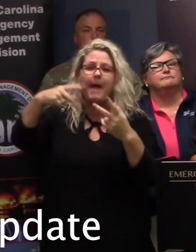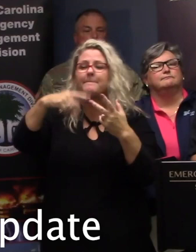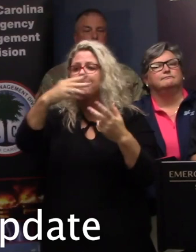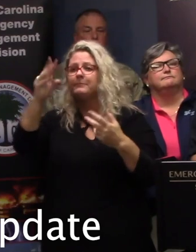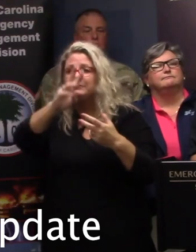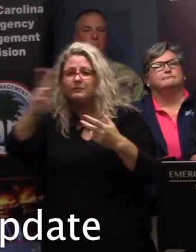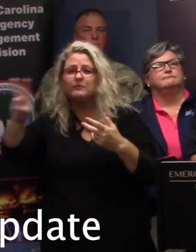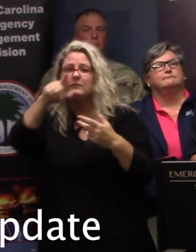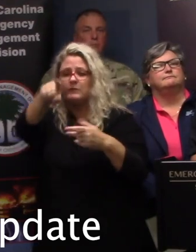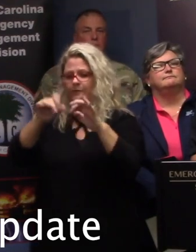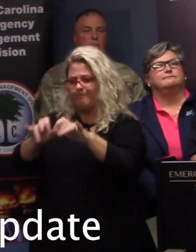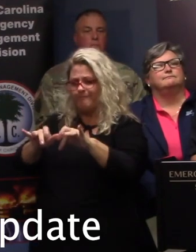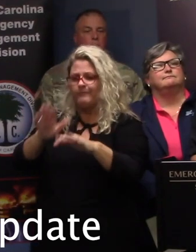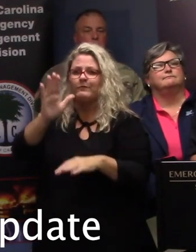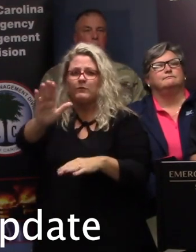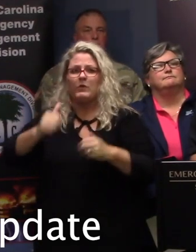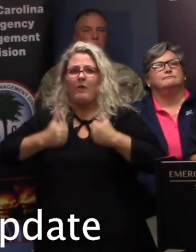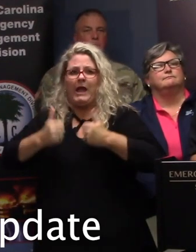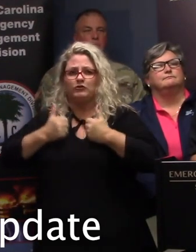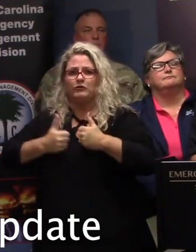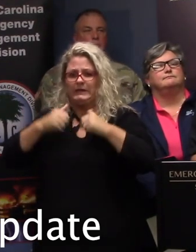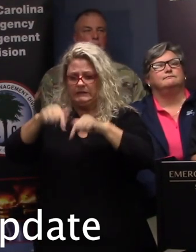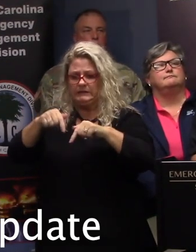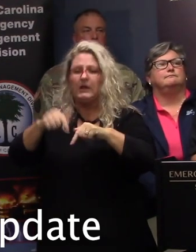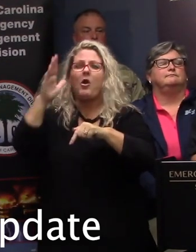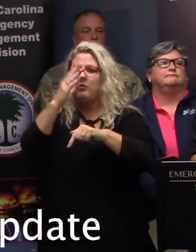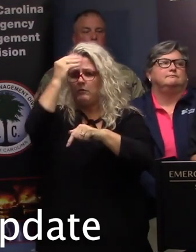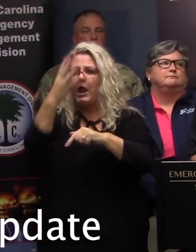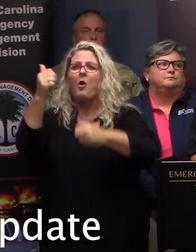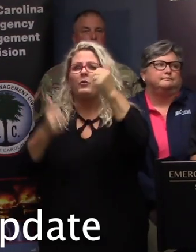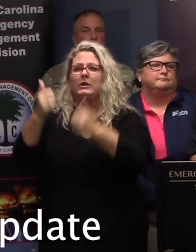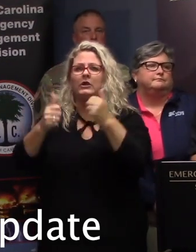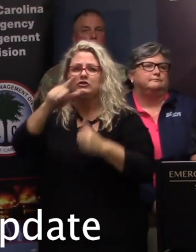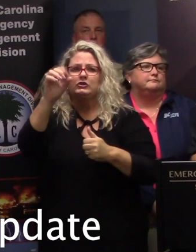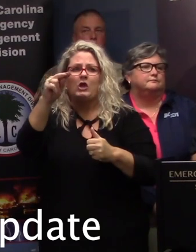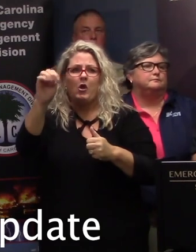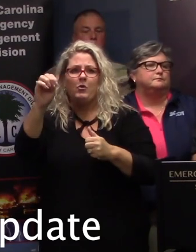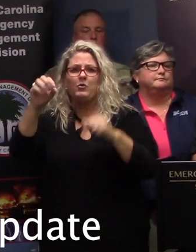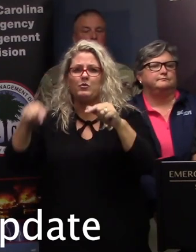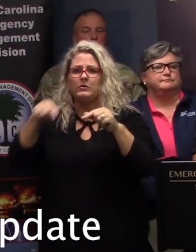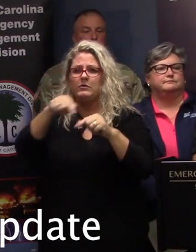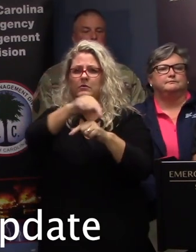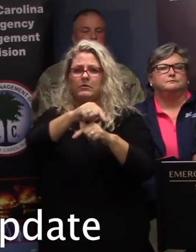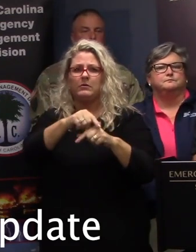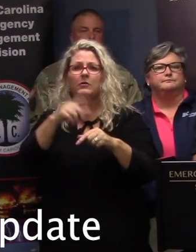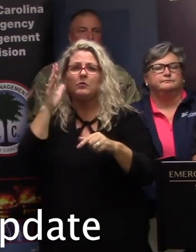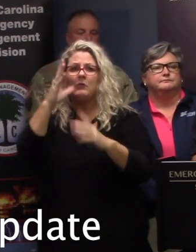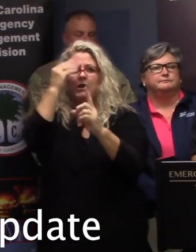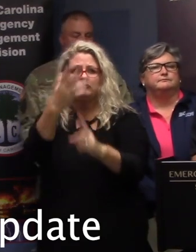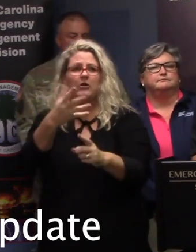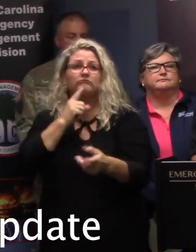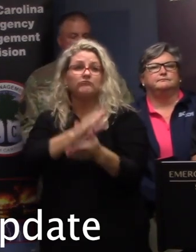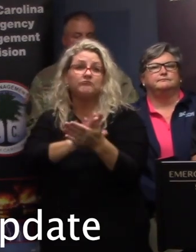to type in your address, and then it'll tell you if you're in a zone, and if so, what zone you're in. So, it's a handy tool, and it's